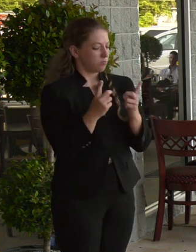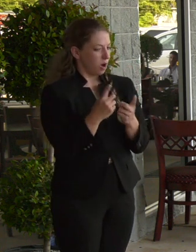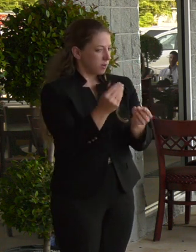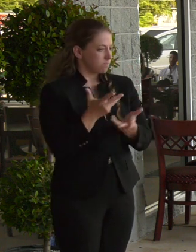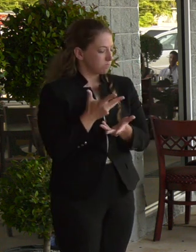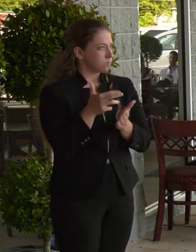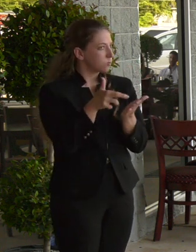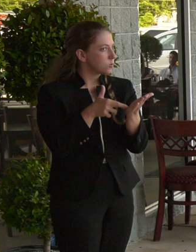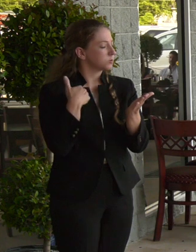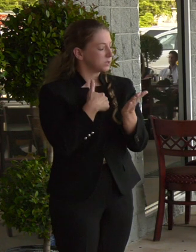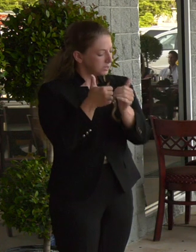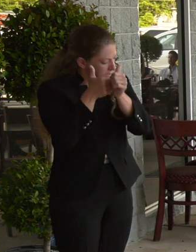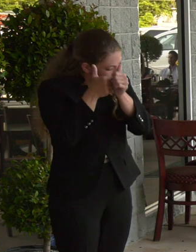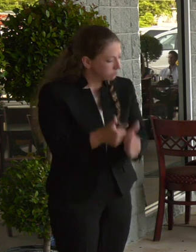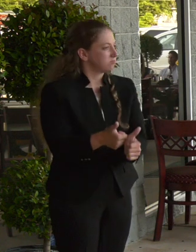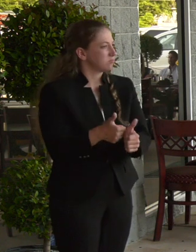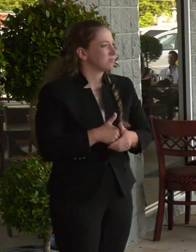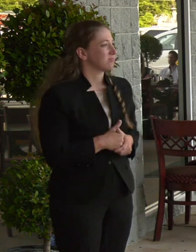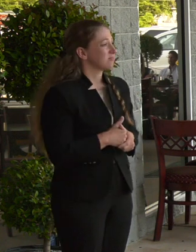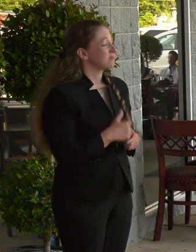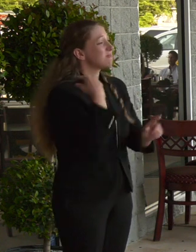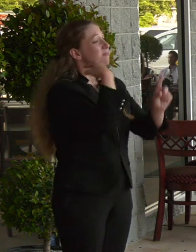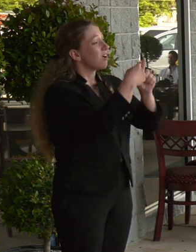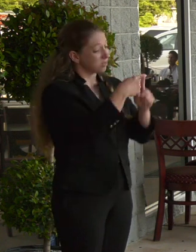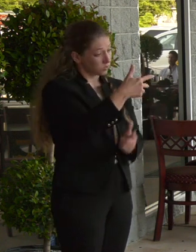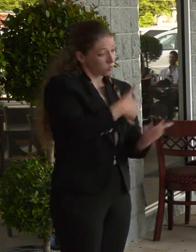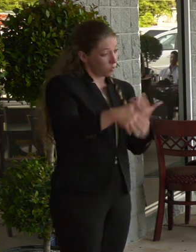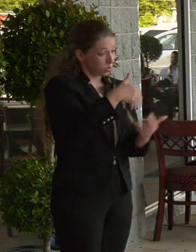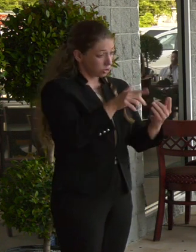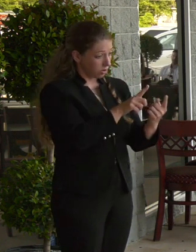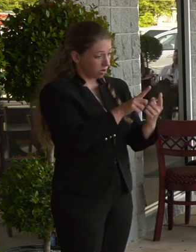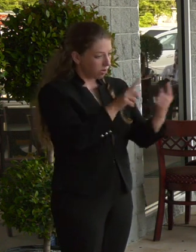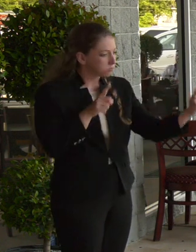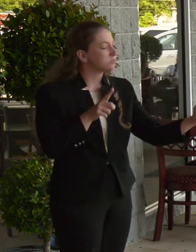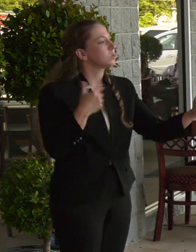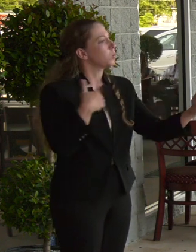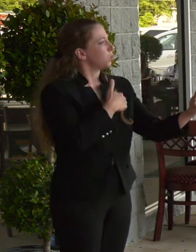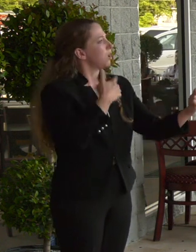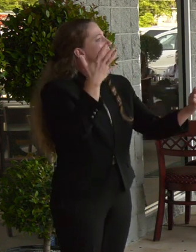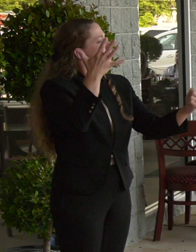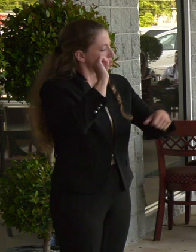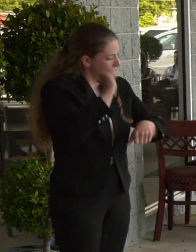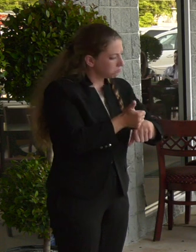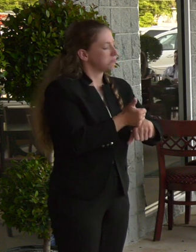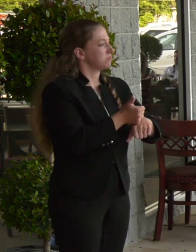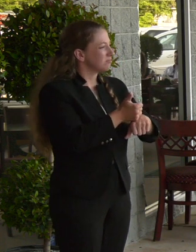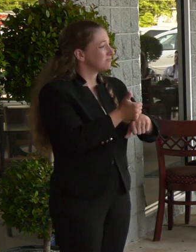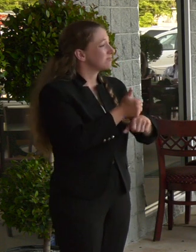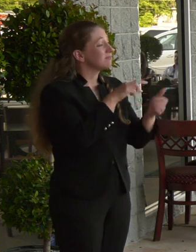We've also enacted a lot of social distancing in our restaurant, meaning that we are